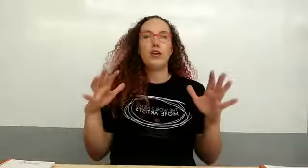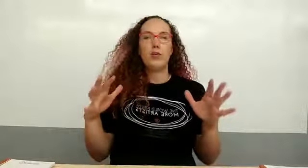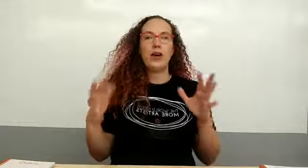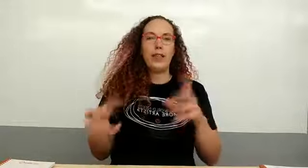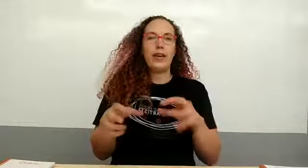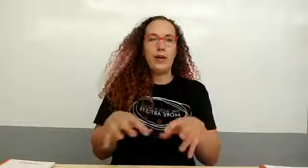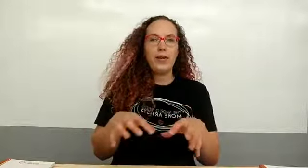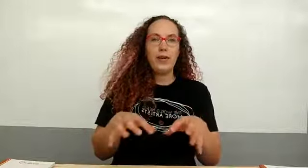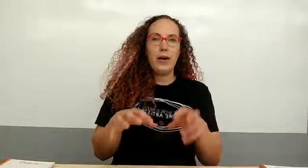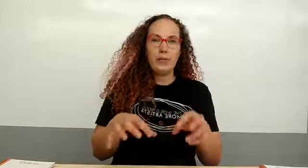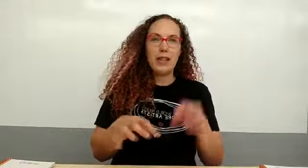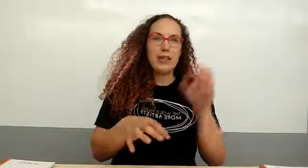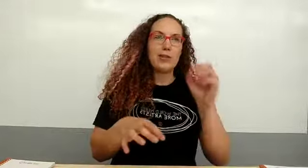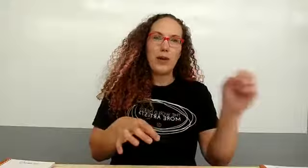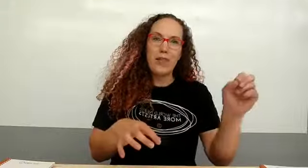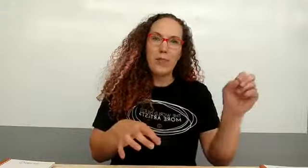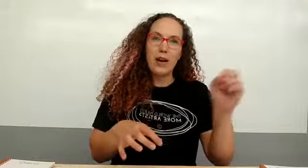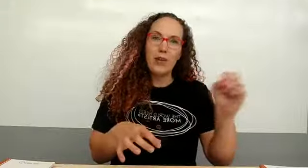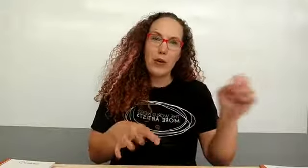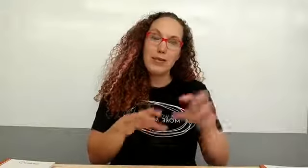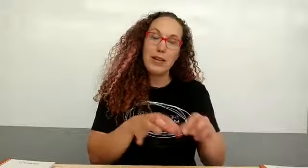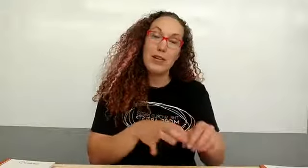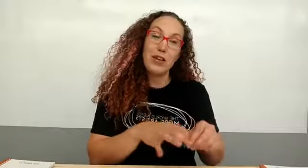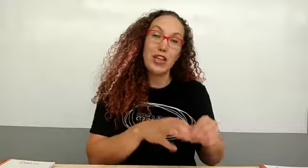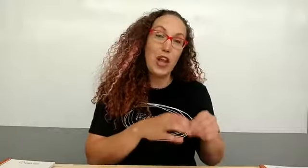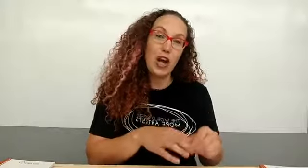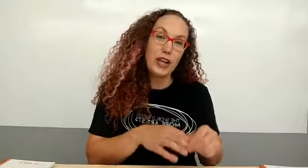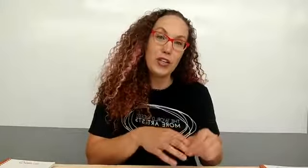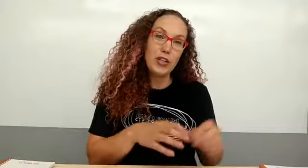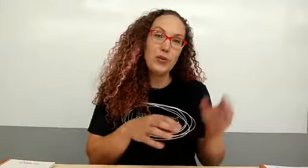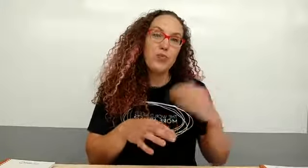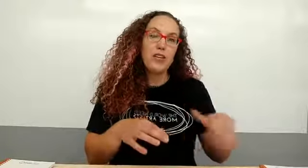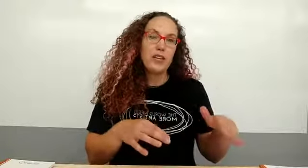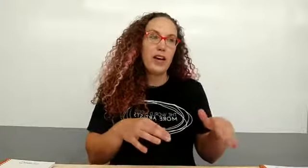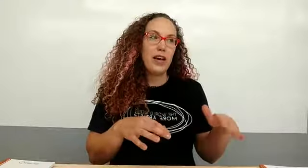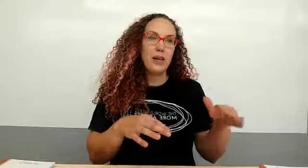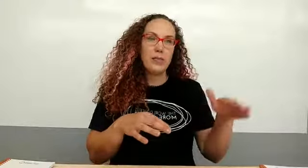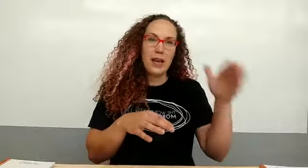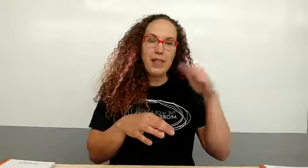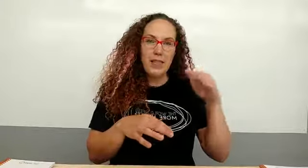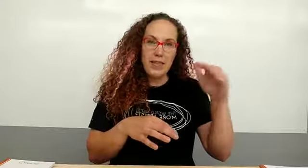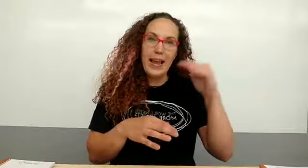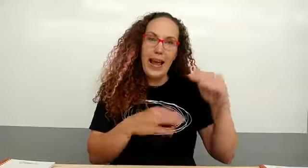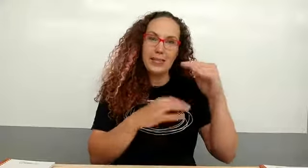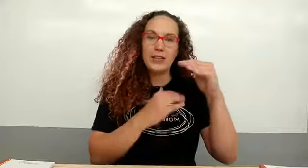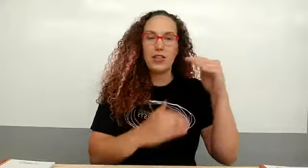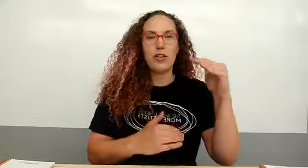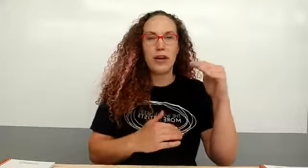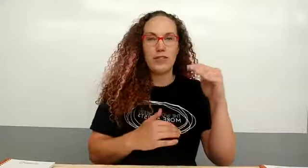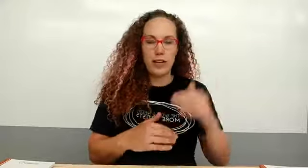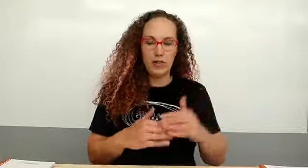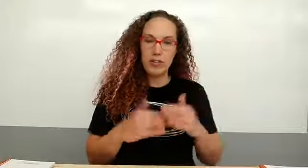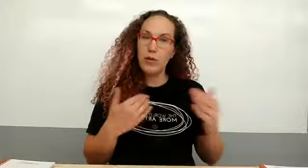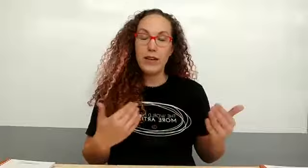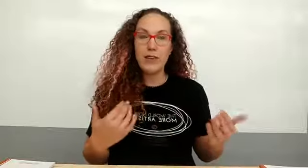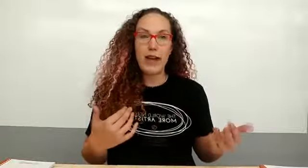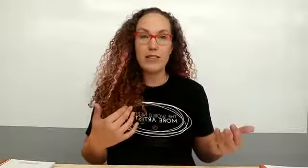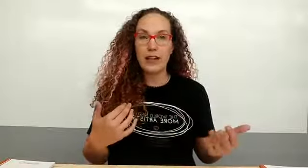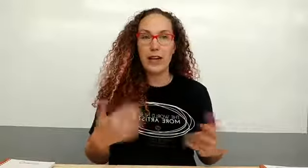where they go into the website and there's a private part of our website you have to actually log into um then they access their class videos so we're gonna have a class video